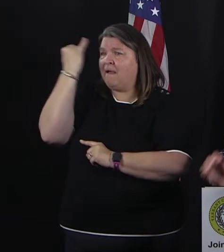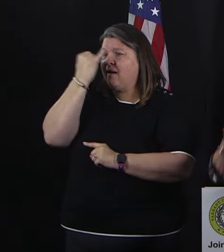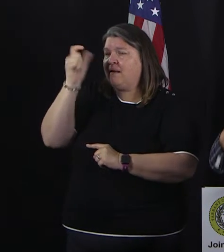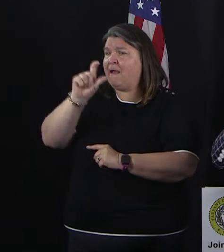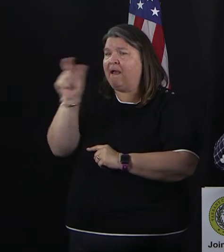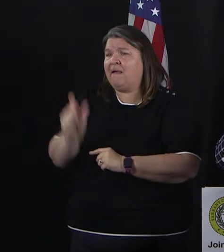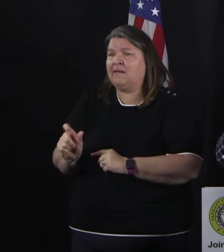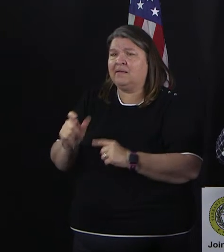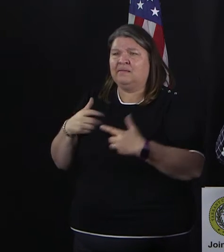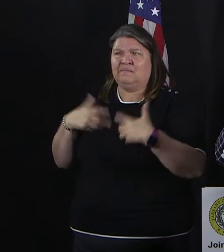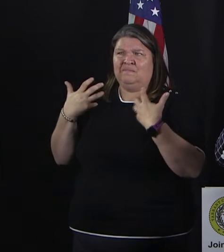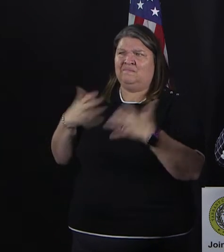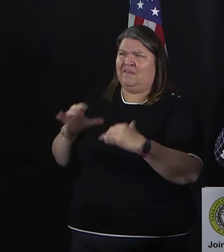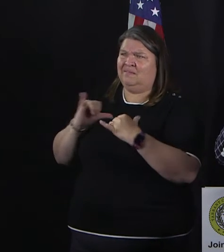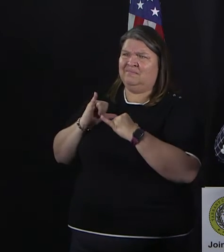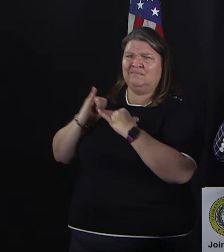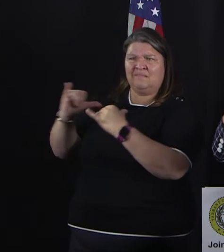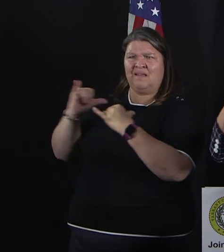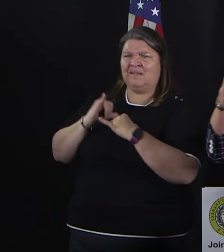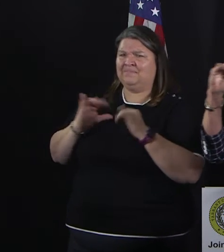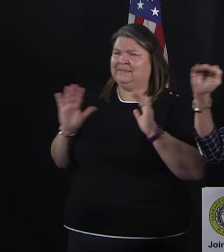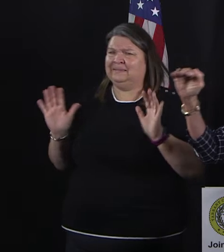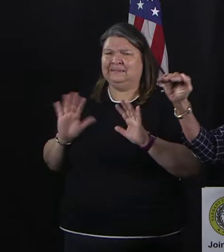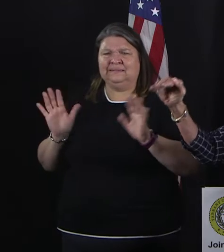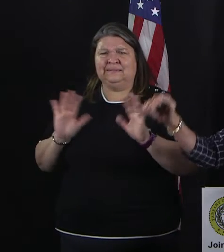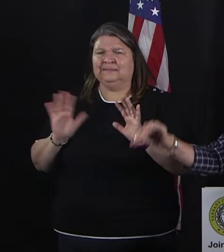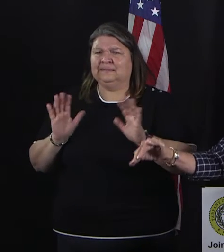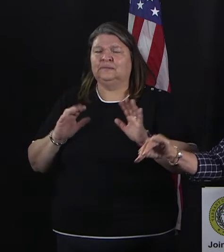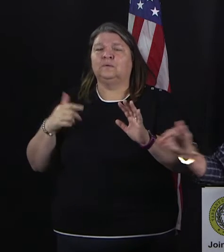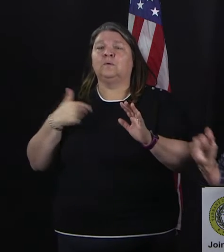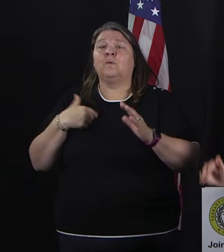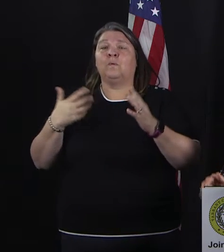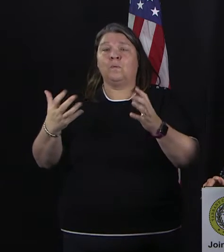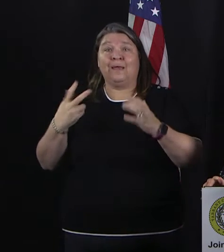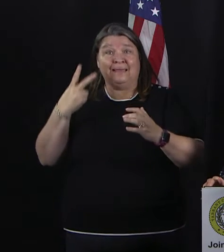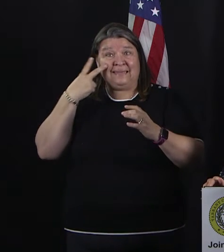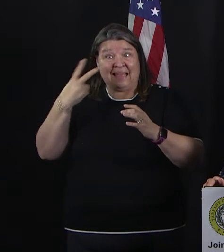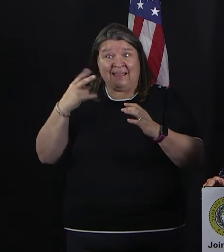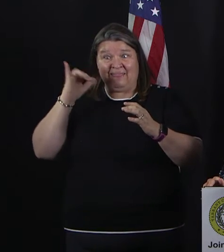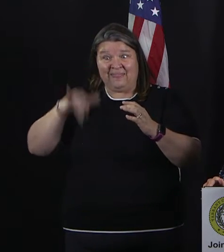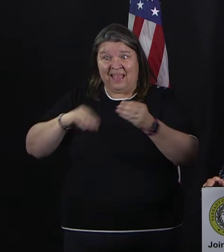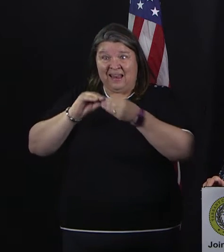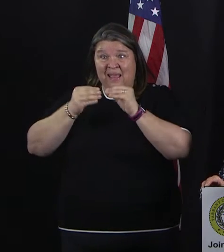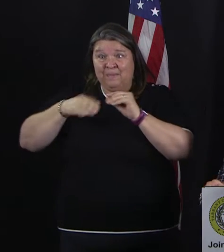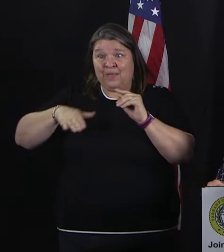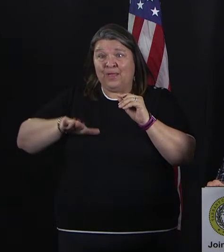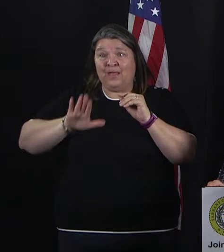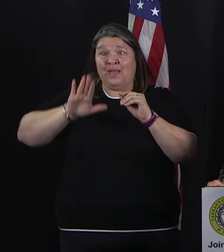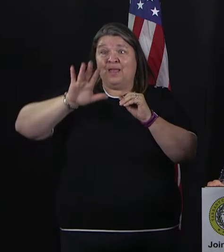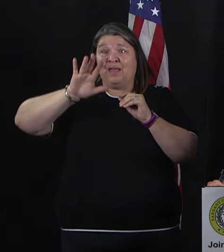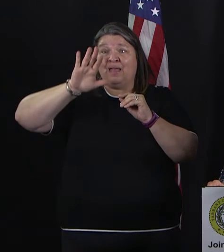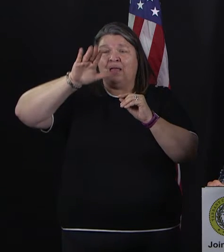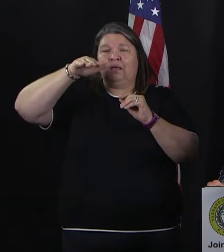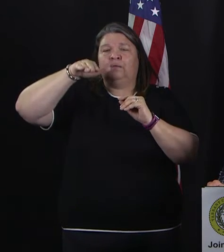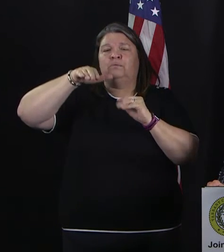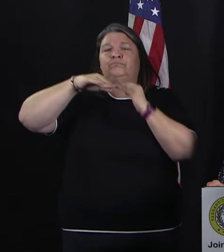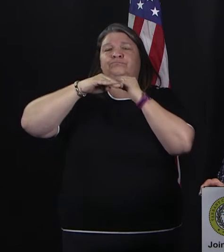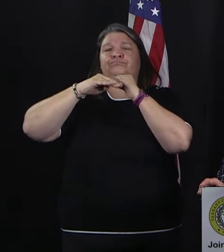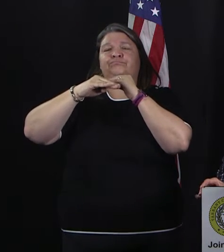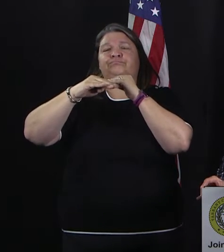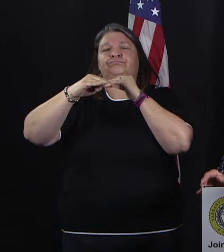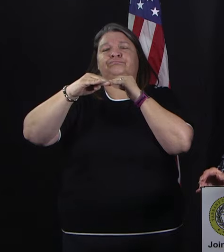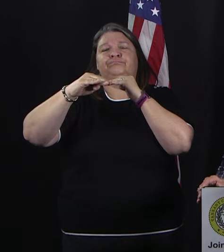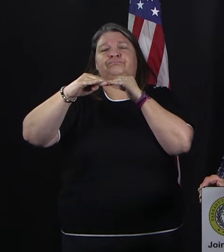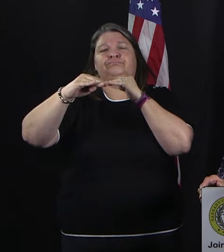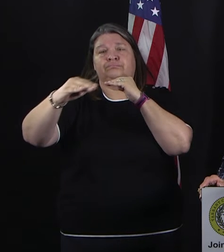We are still here, approaching our peak, and the idea is to level and flatten that curve rather than see it continue to go up and then